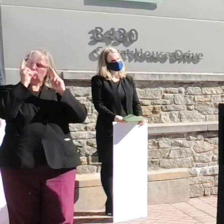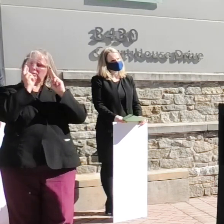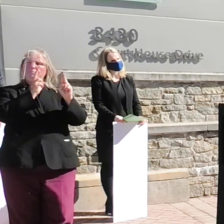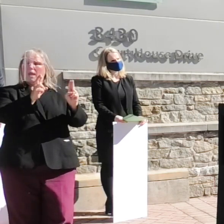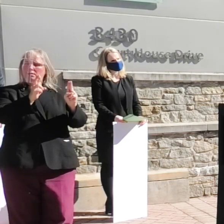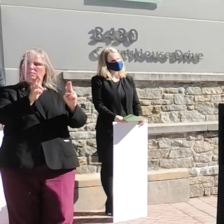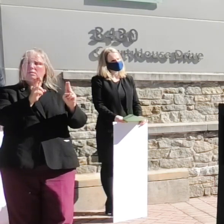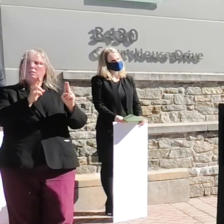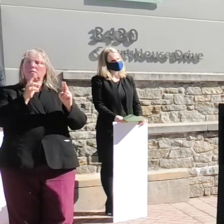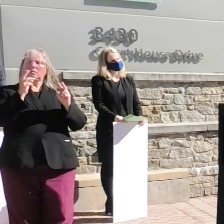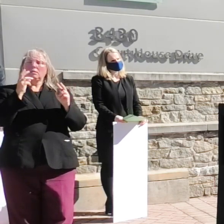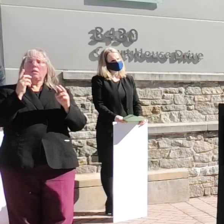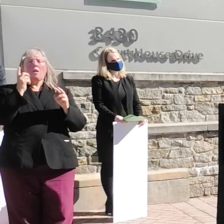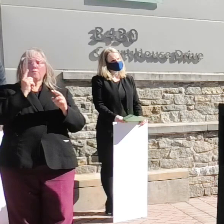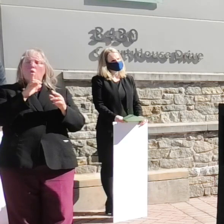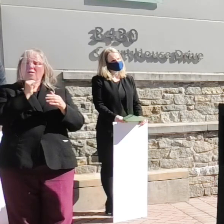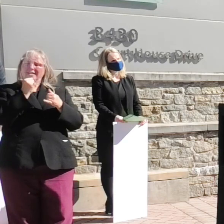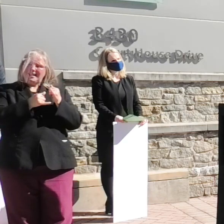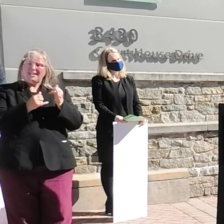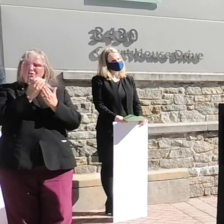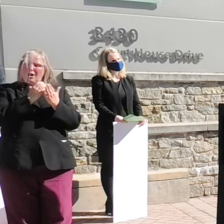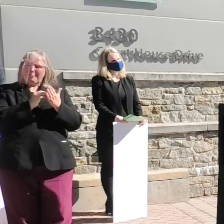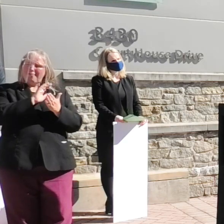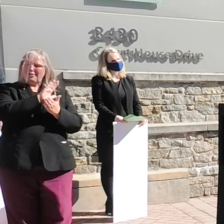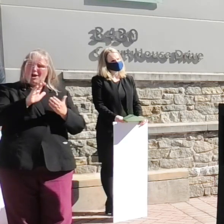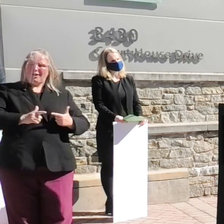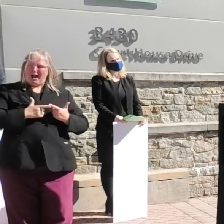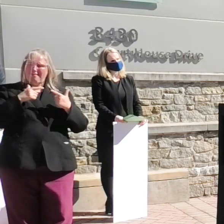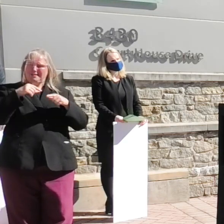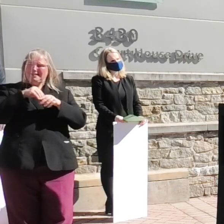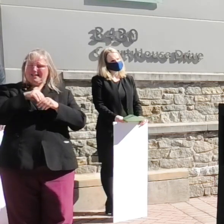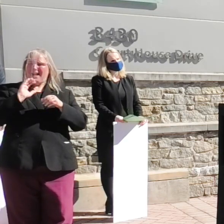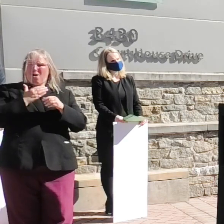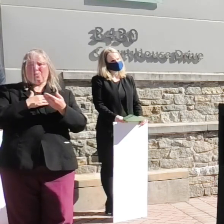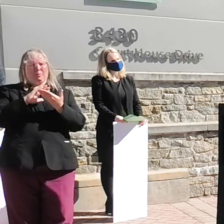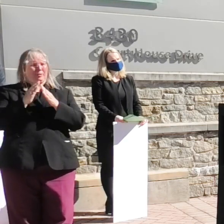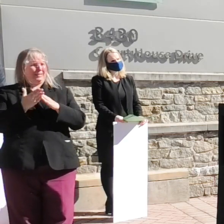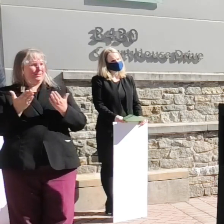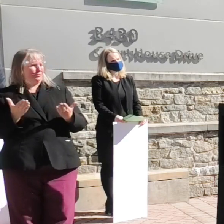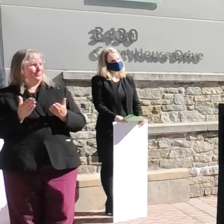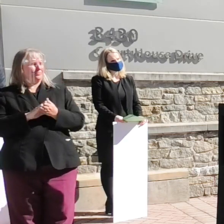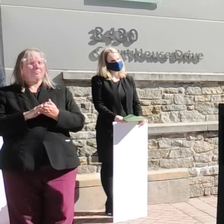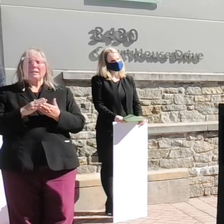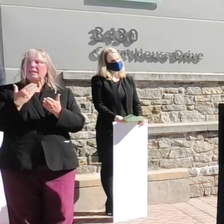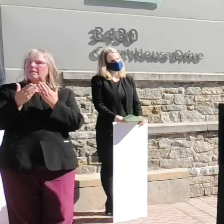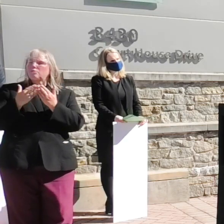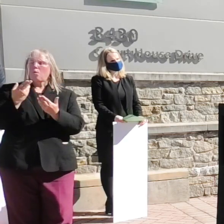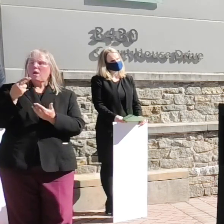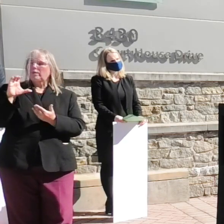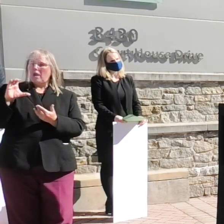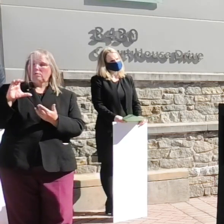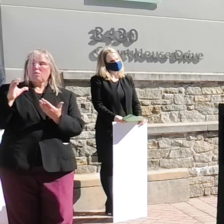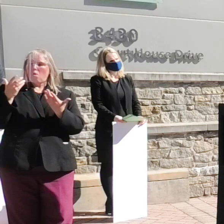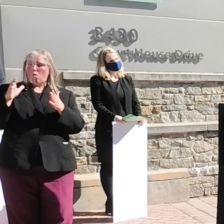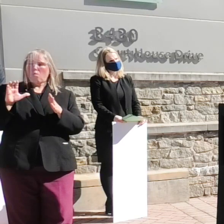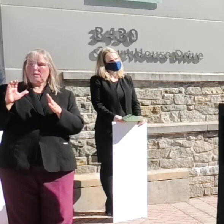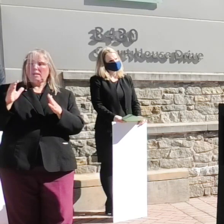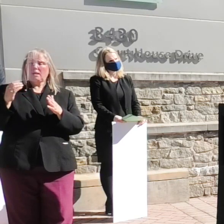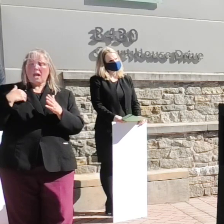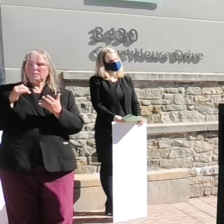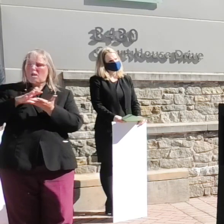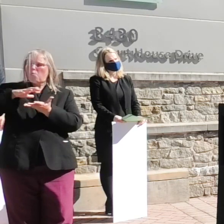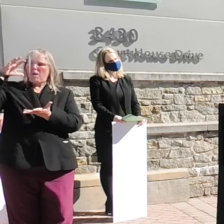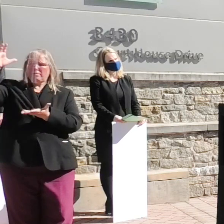for their last chapter of life in our community even though Howard County has a wealth of